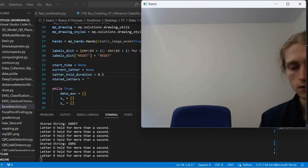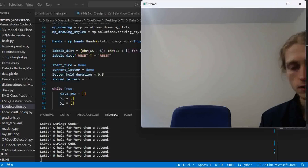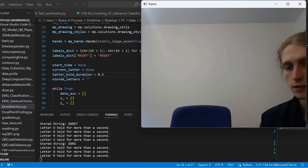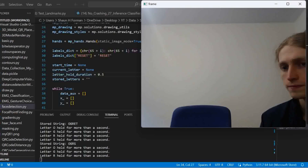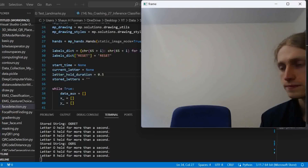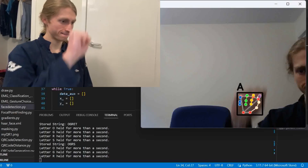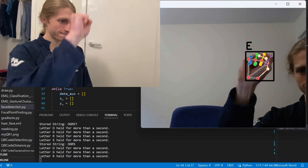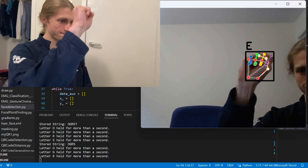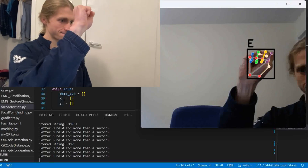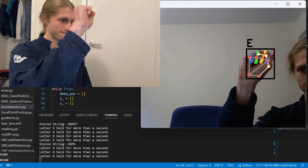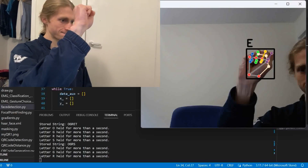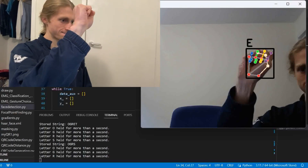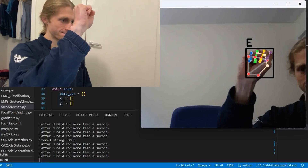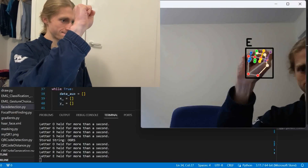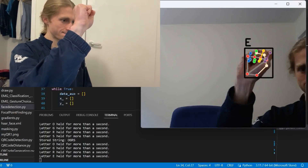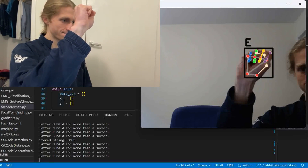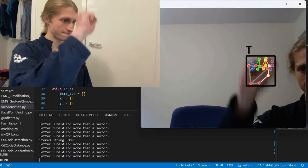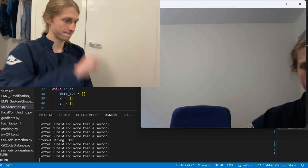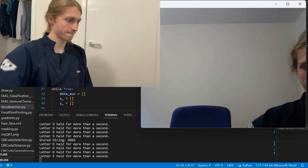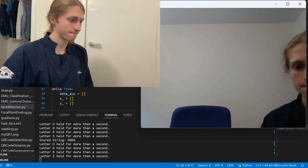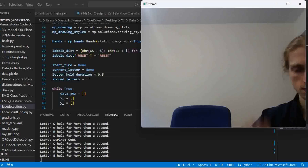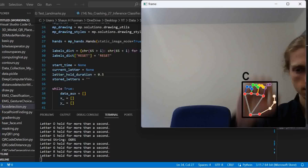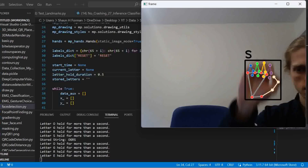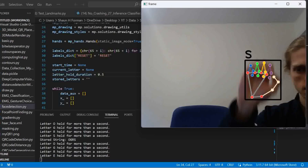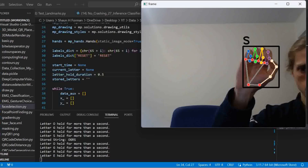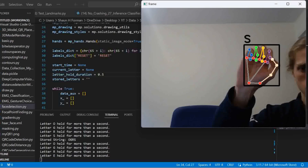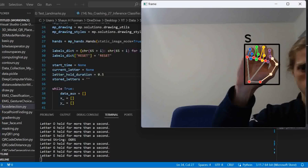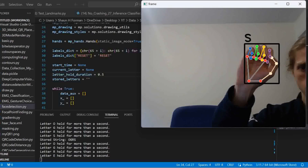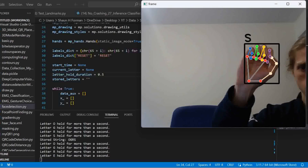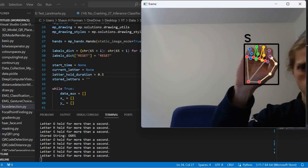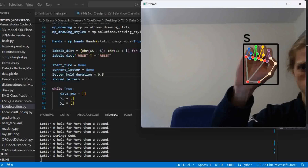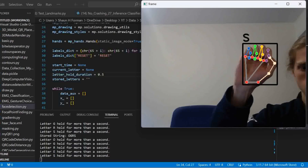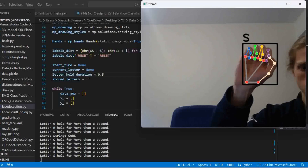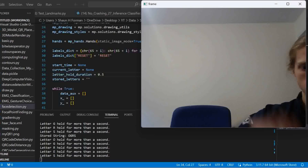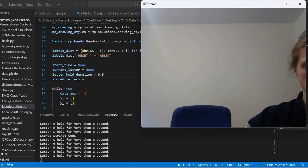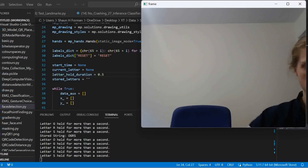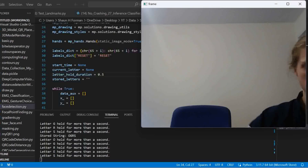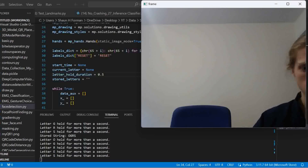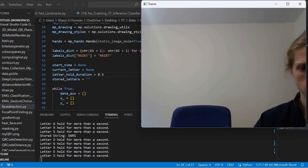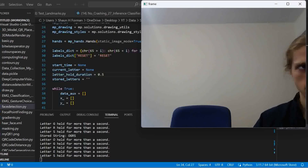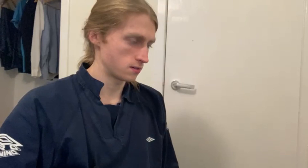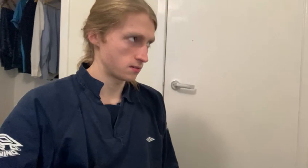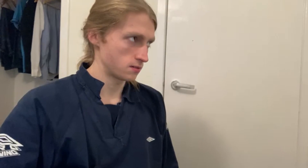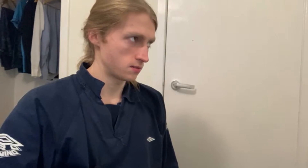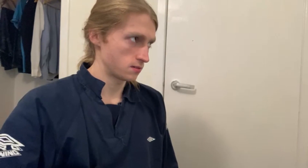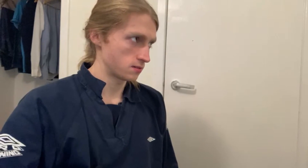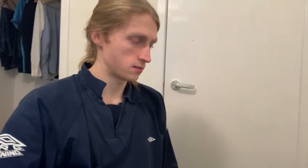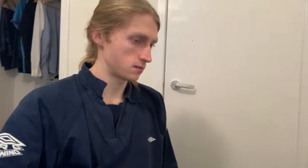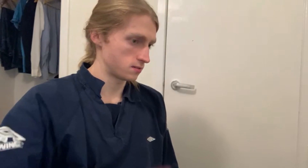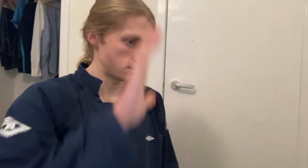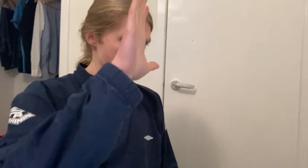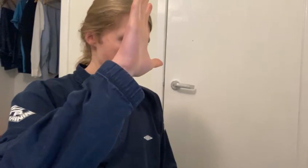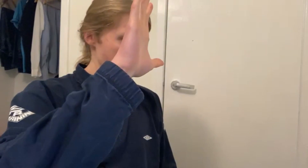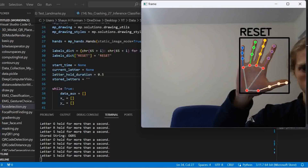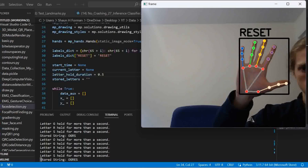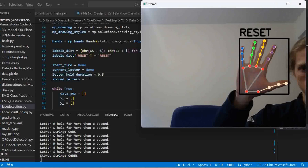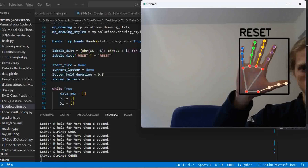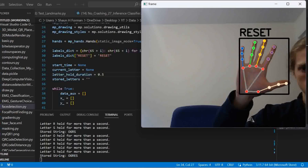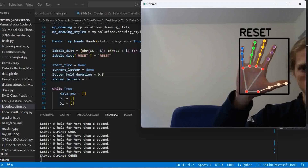your gesture correctly, which it should do 96% of the time, you'll be able to type two letters every second, which equates to 120 letters every